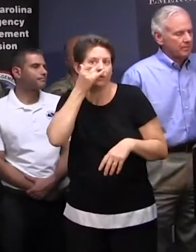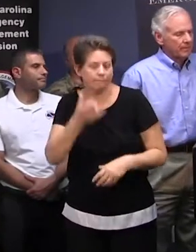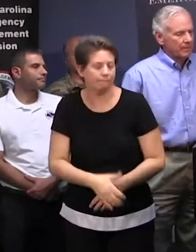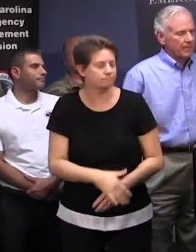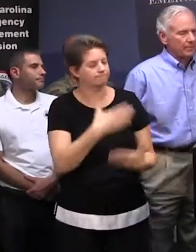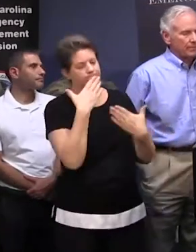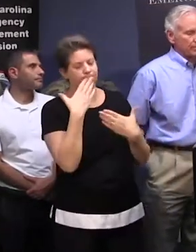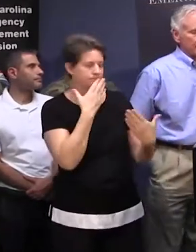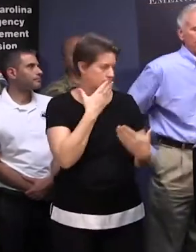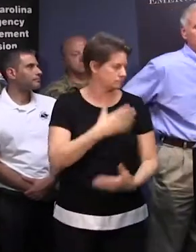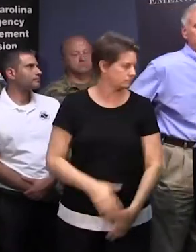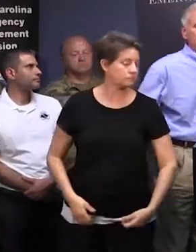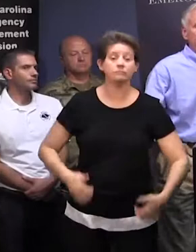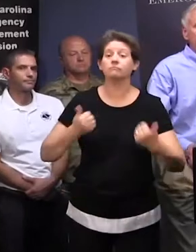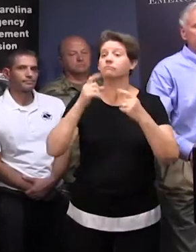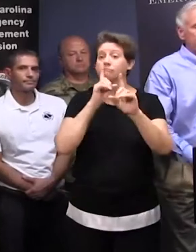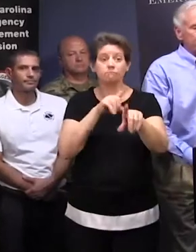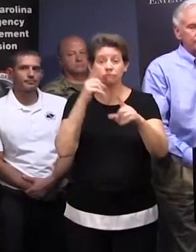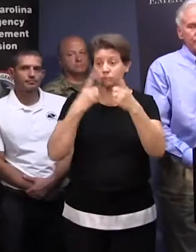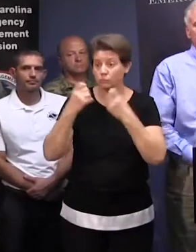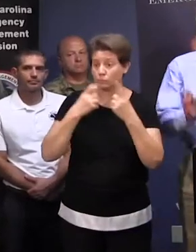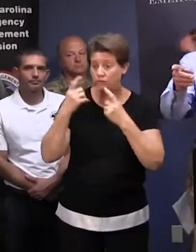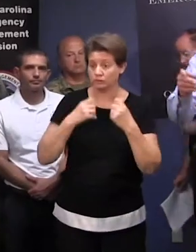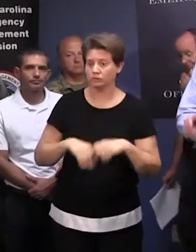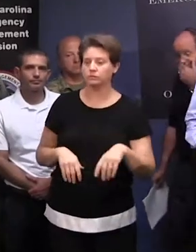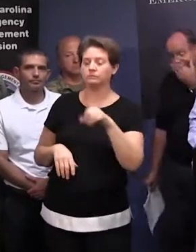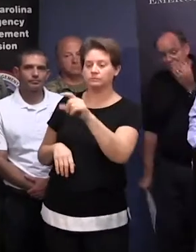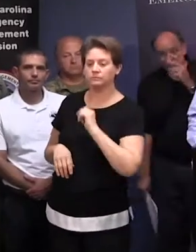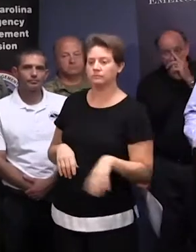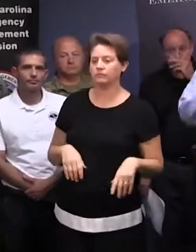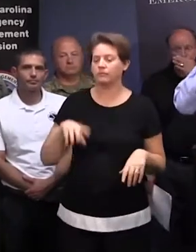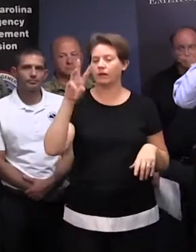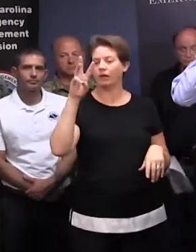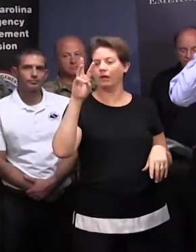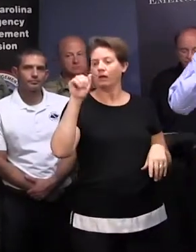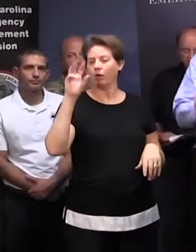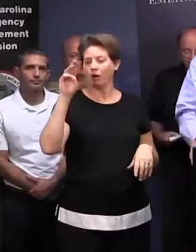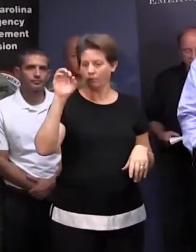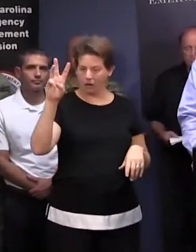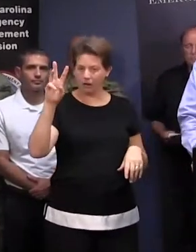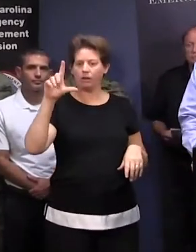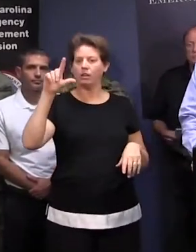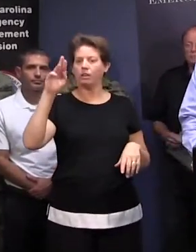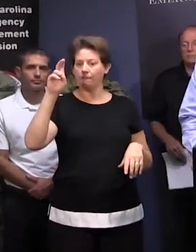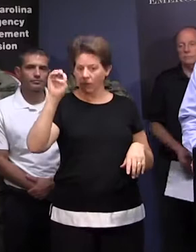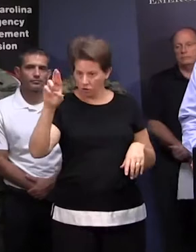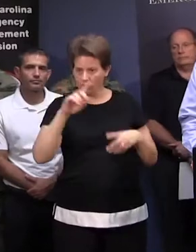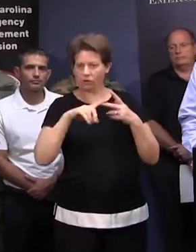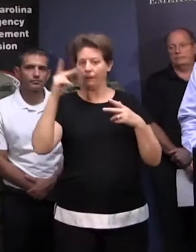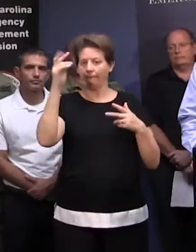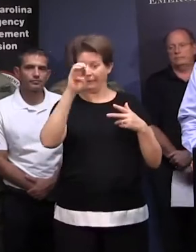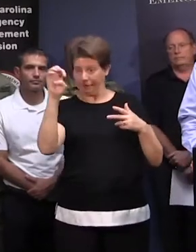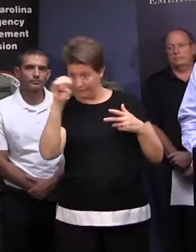Thank you. And now, we will try to answer your questions. Yes, ma'am. So, the Waccamaw, the Lumbar, and the Petey Rivers have been mentioned for